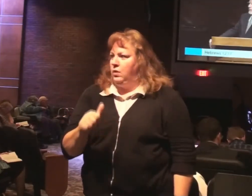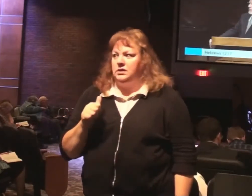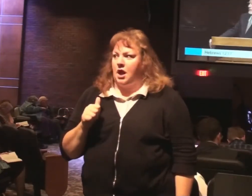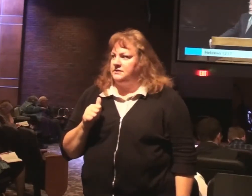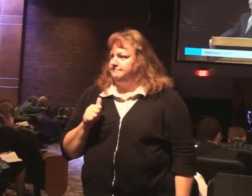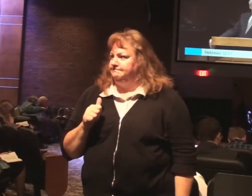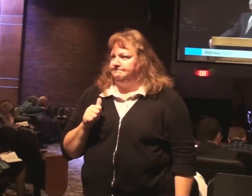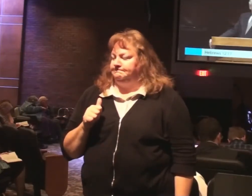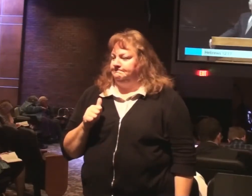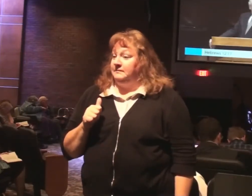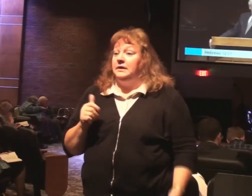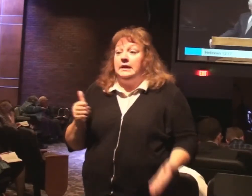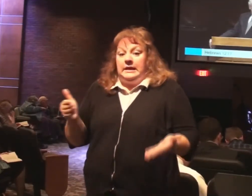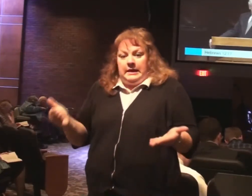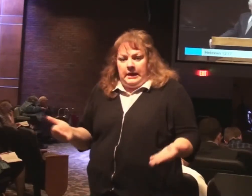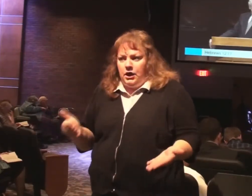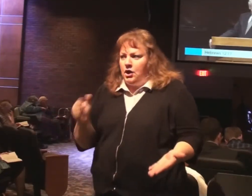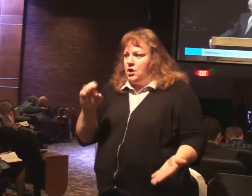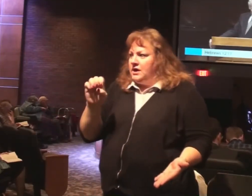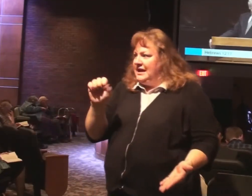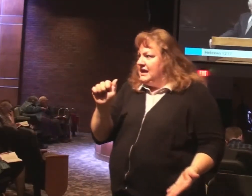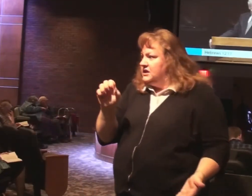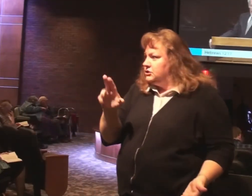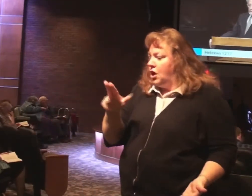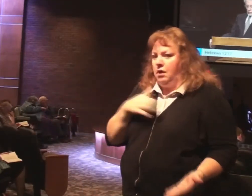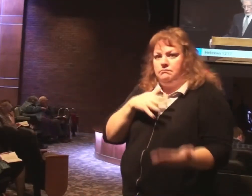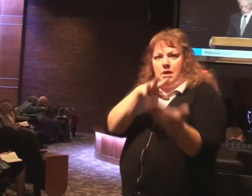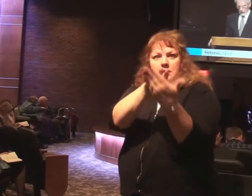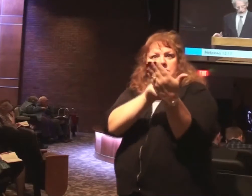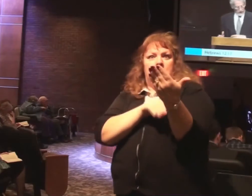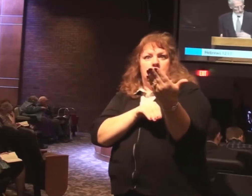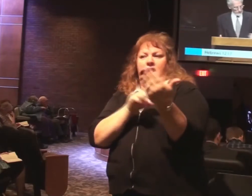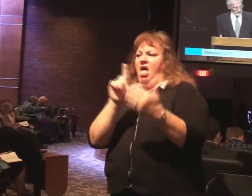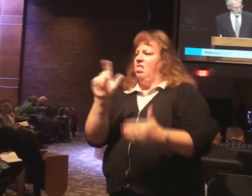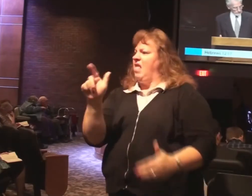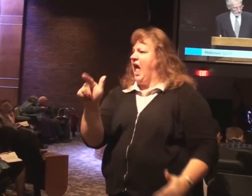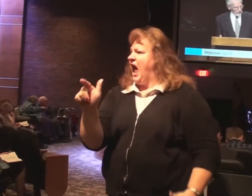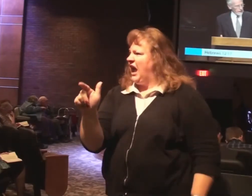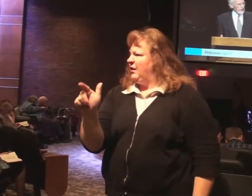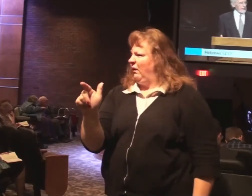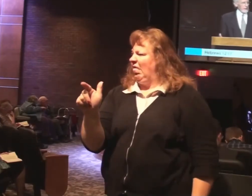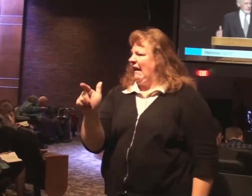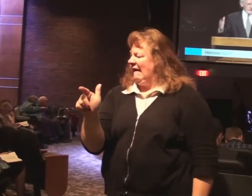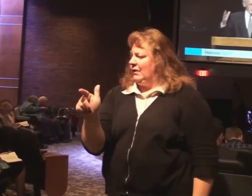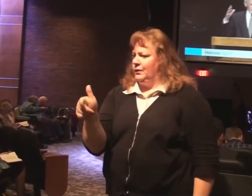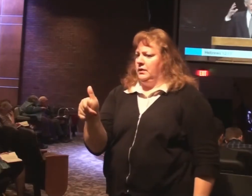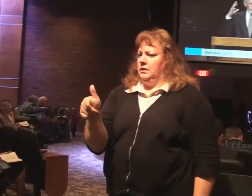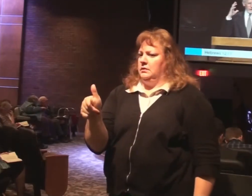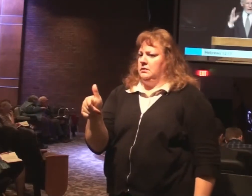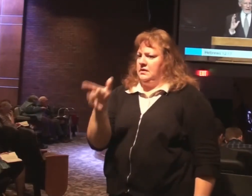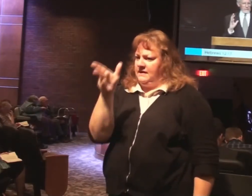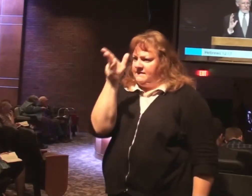Here you have Esau as an example. Afterwards, later, his father Isaac